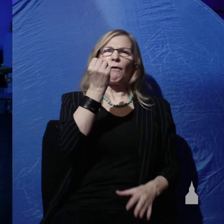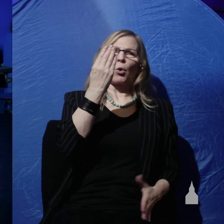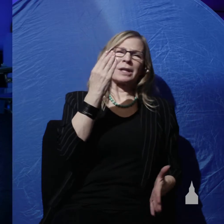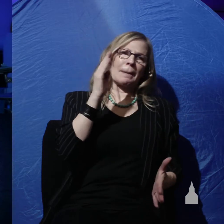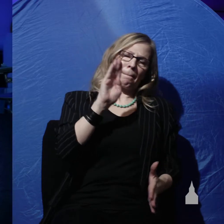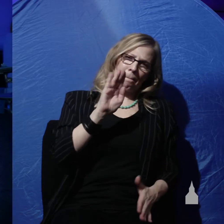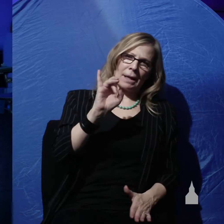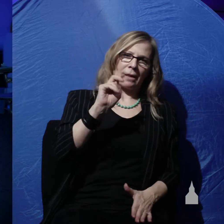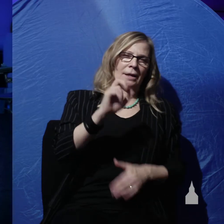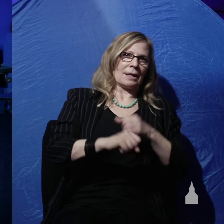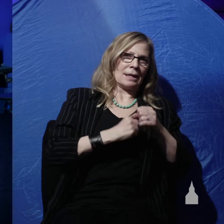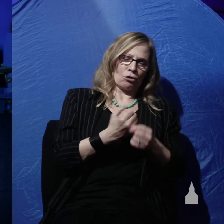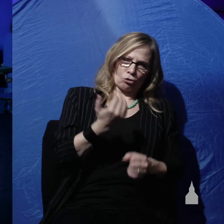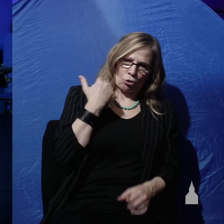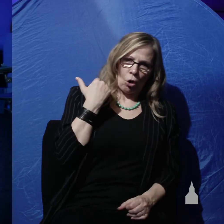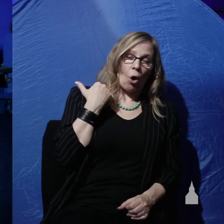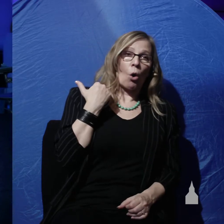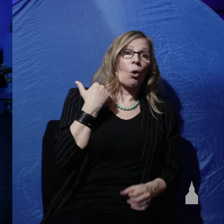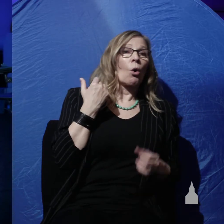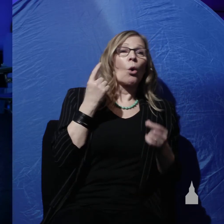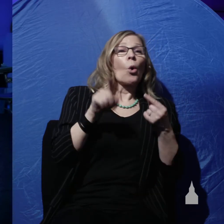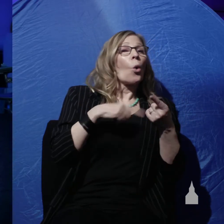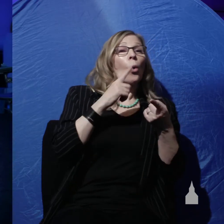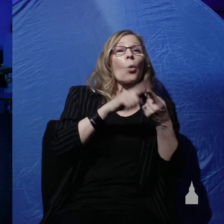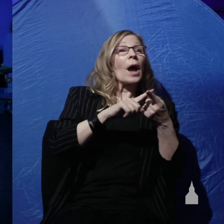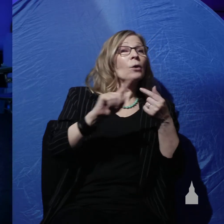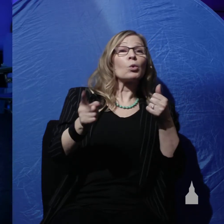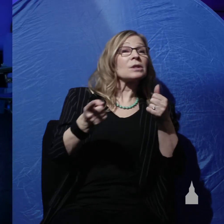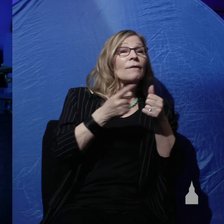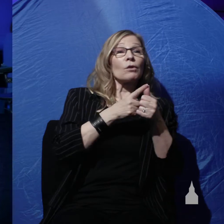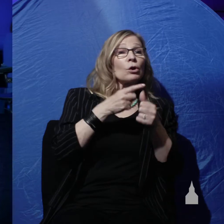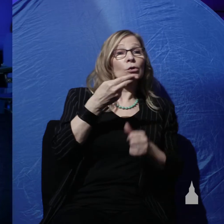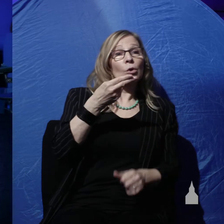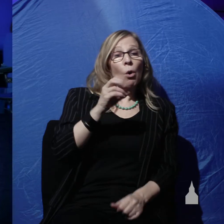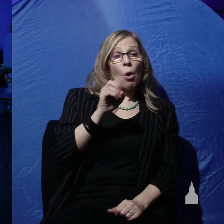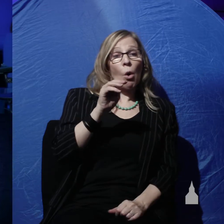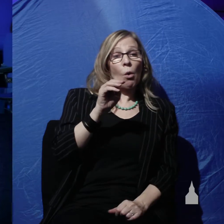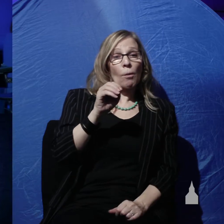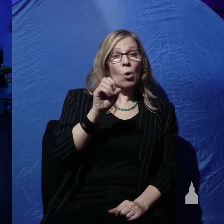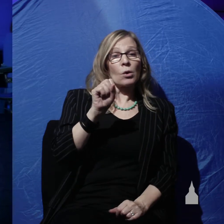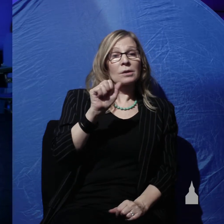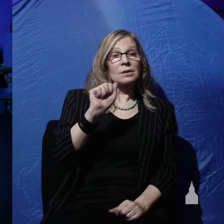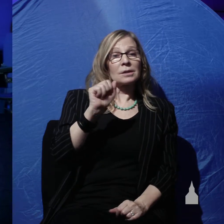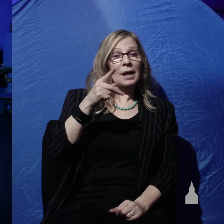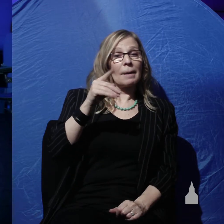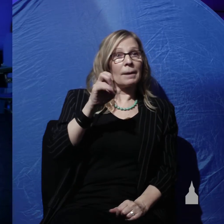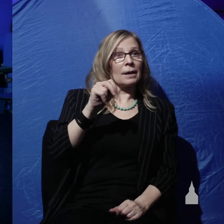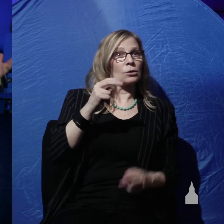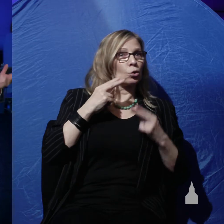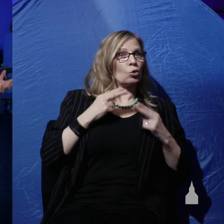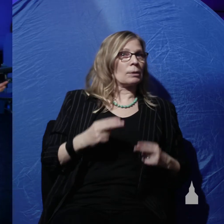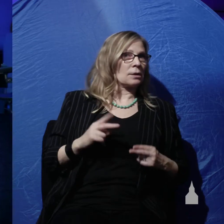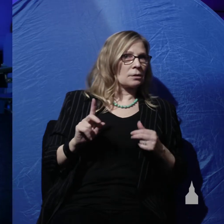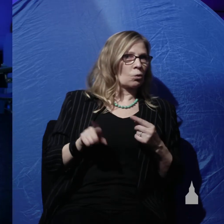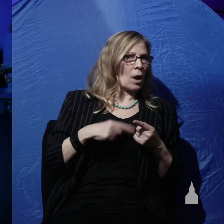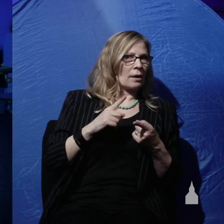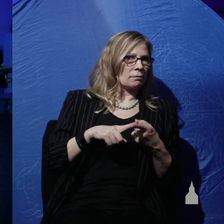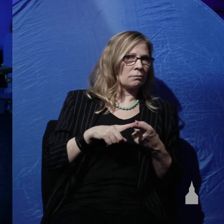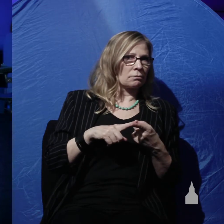years ago. And when do they say the first Homo sapiens came into existence? Well, anywhere from a couple hundred